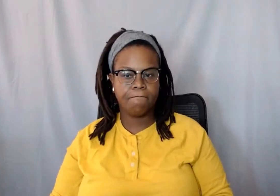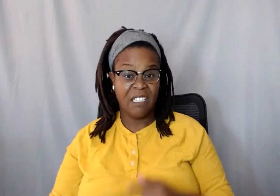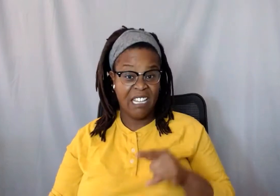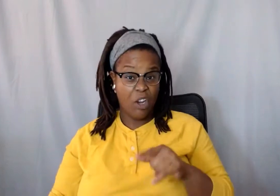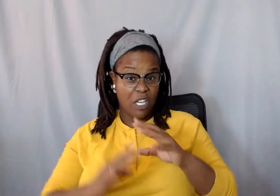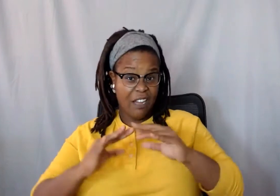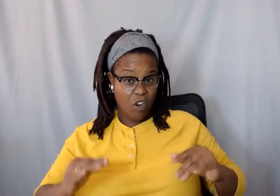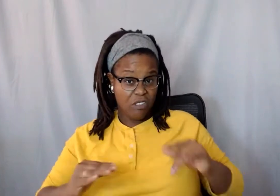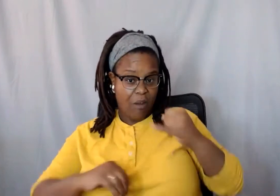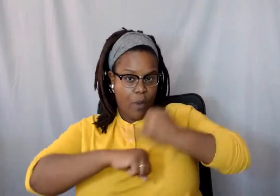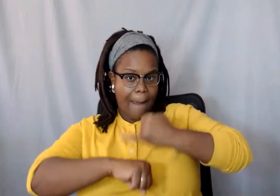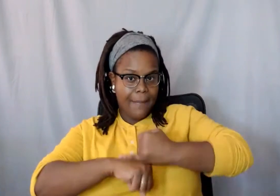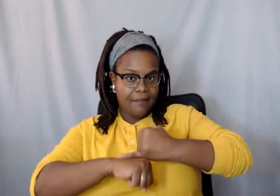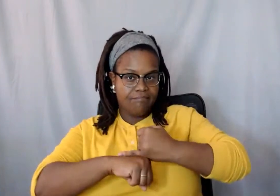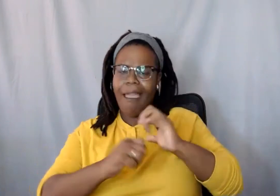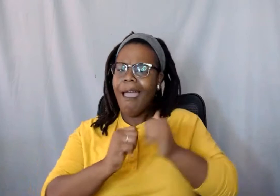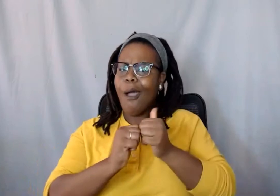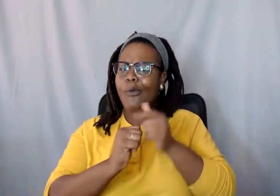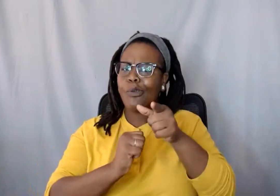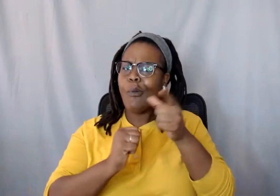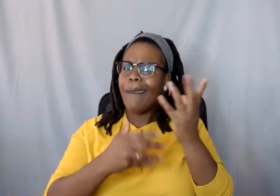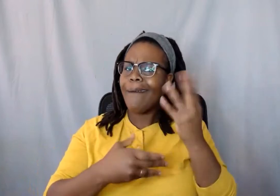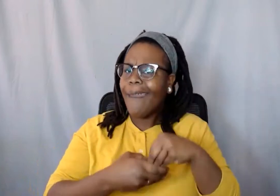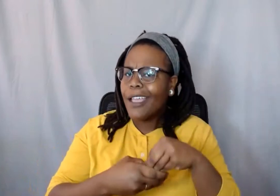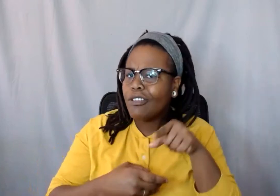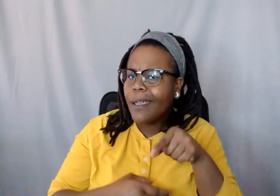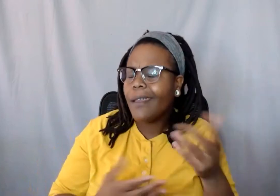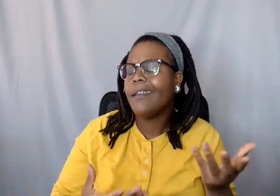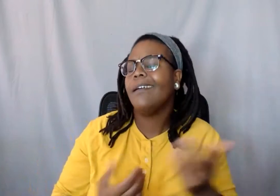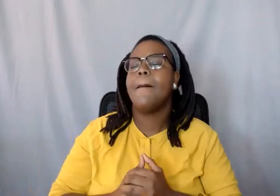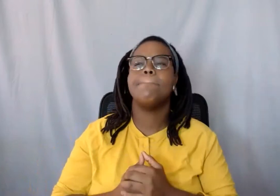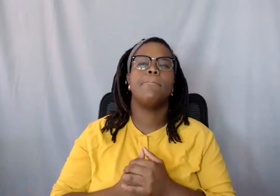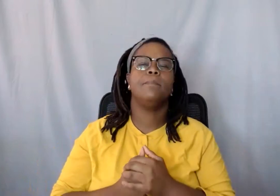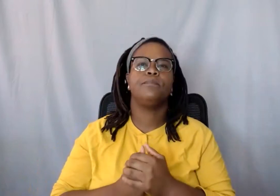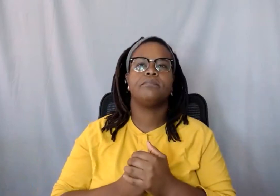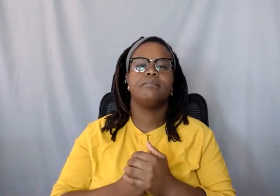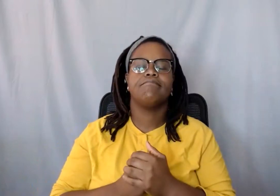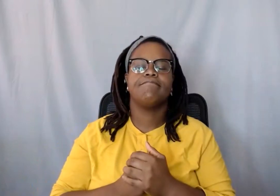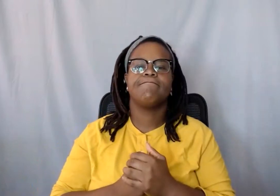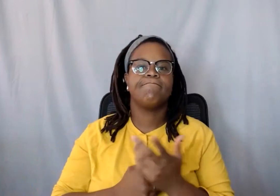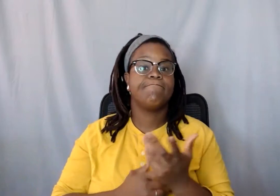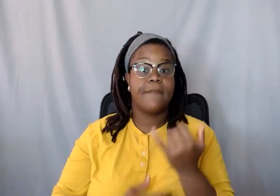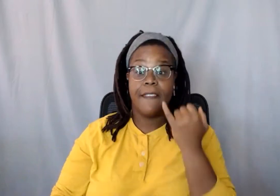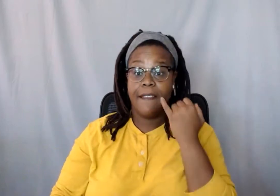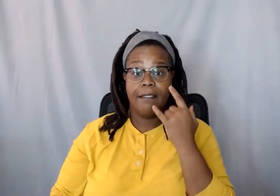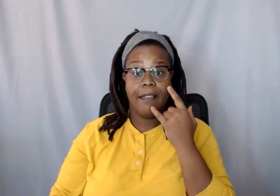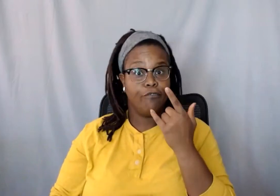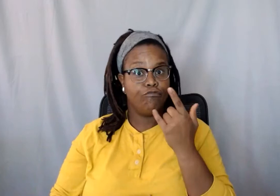campus? How have you engaged it, you know, by attending events or studying the